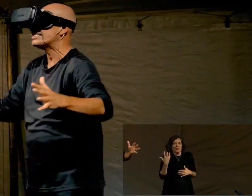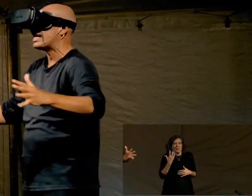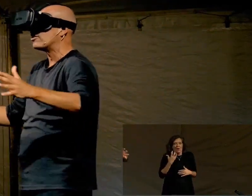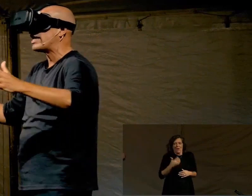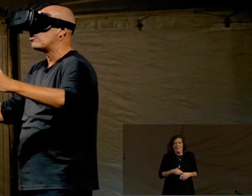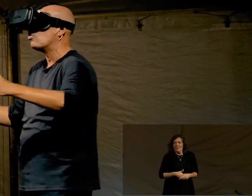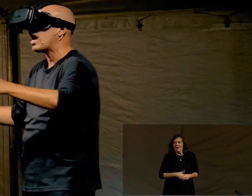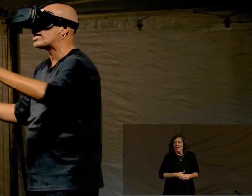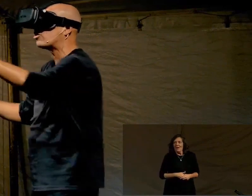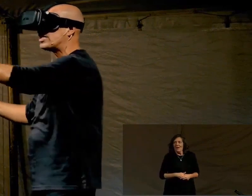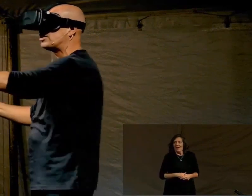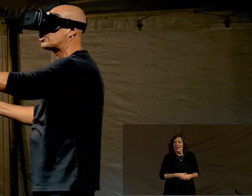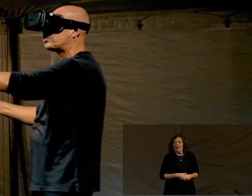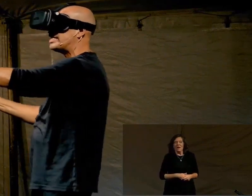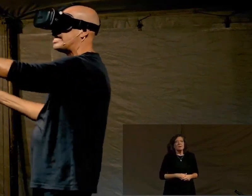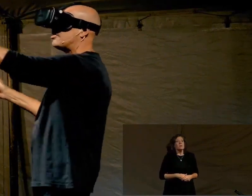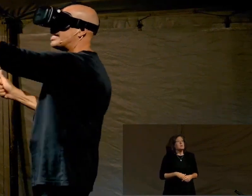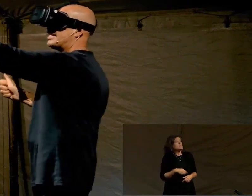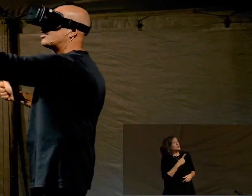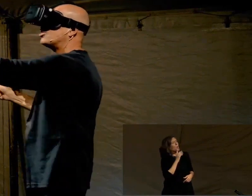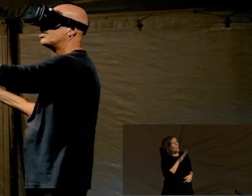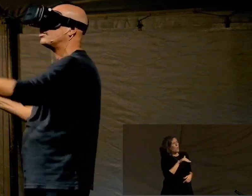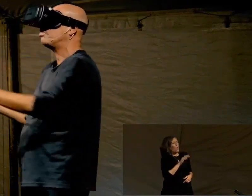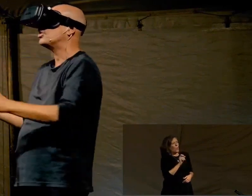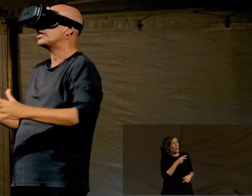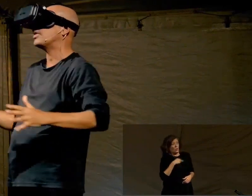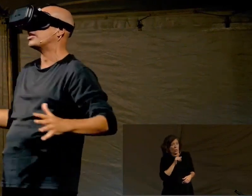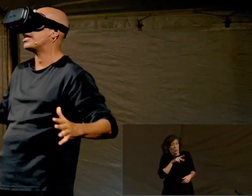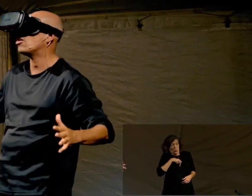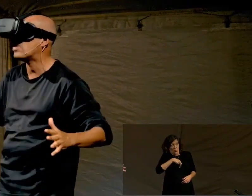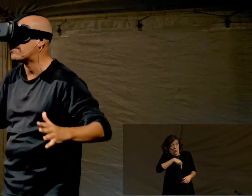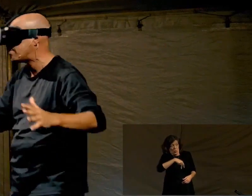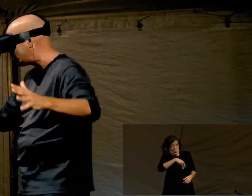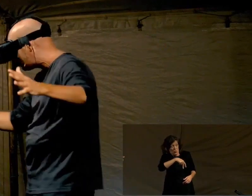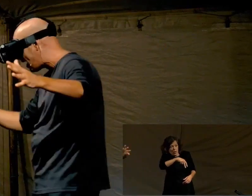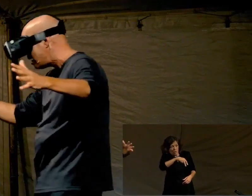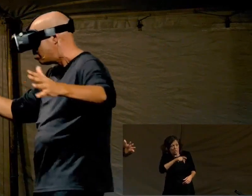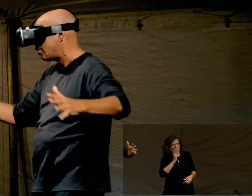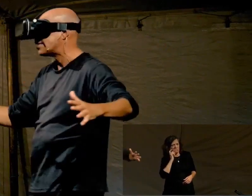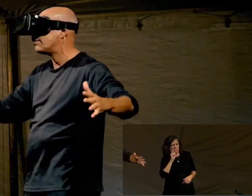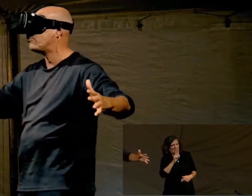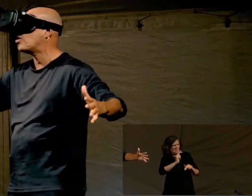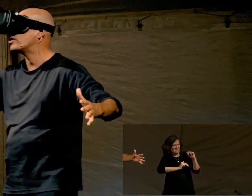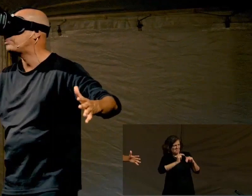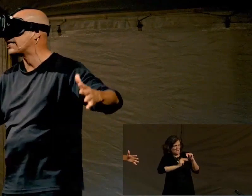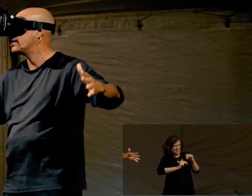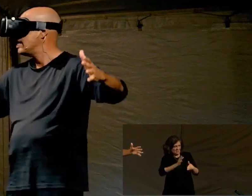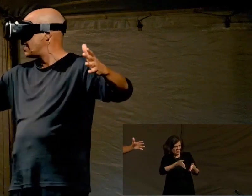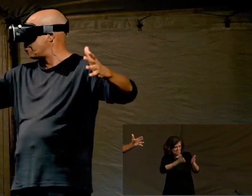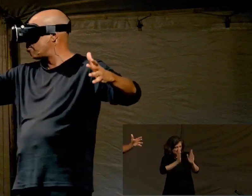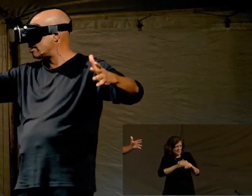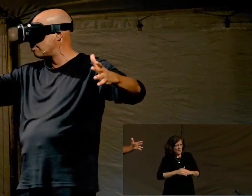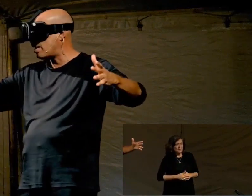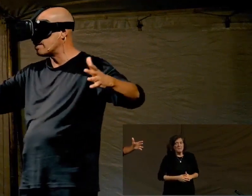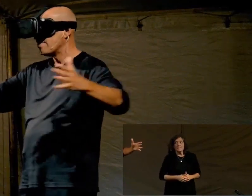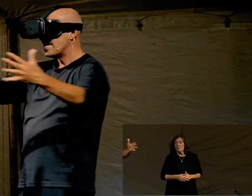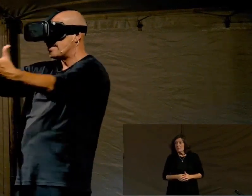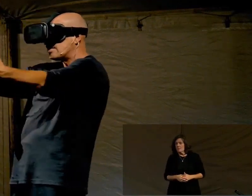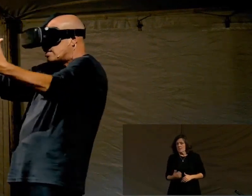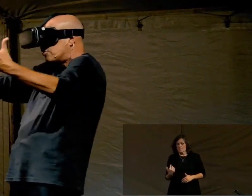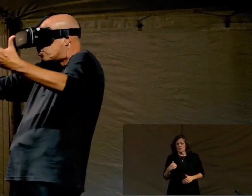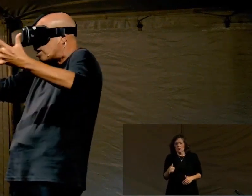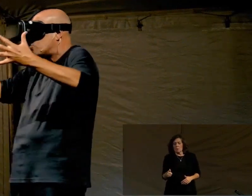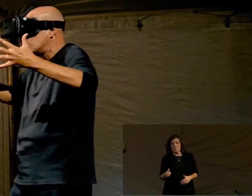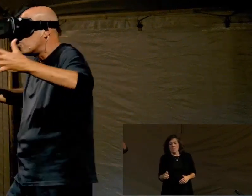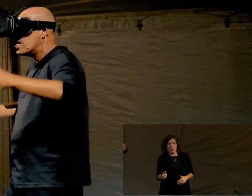And it's like, okay, walk across the street, and you're going to get to the building where you're going to go up. I'm like, okay, press the forward button. And I press the button,